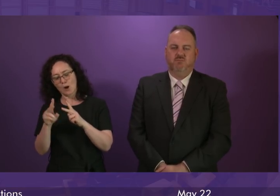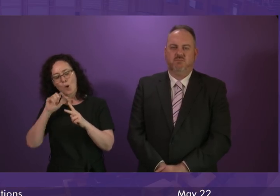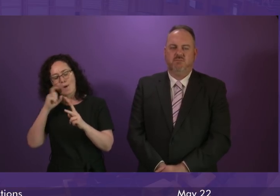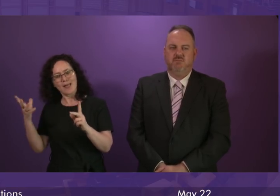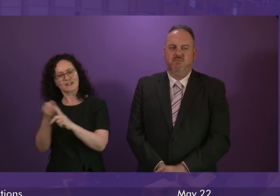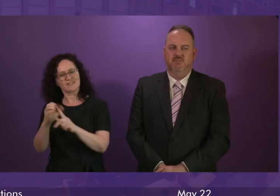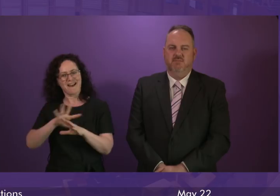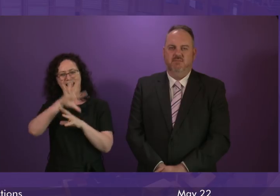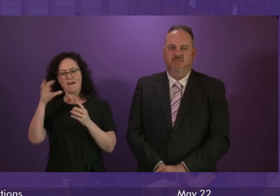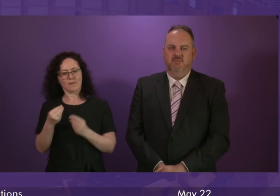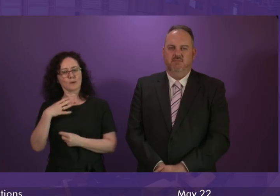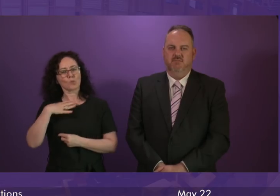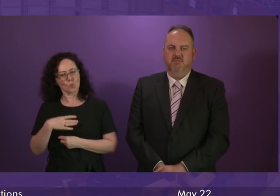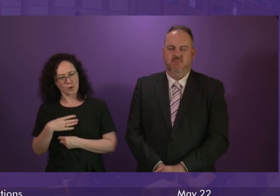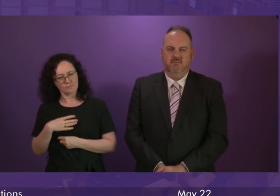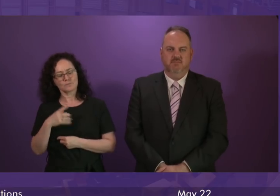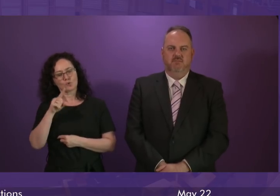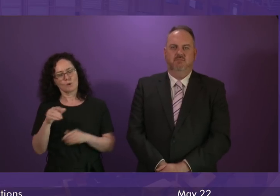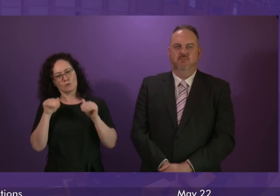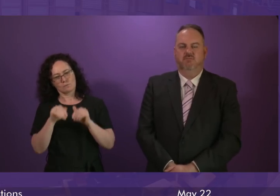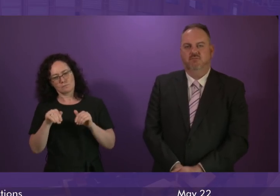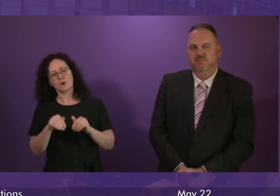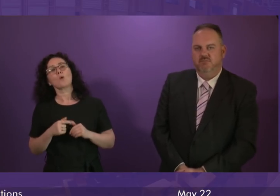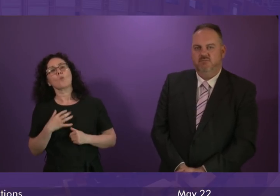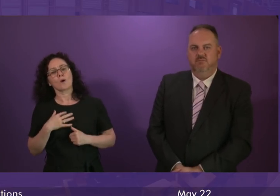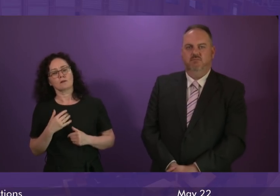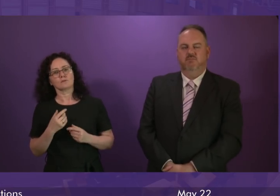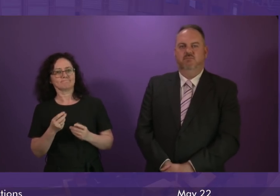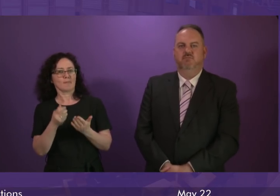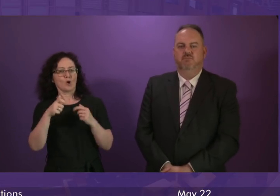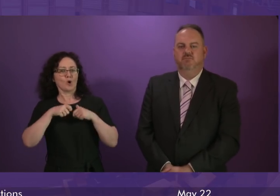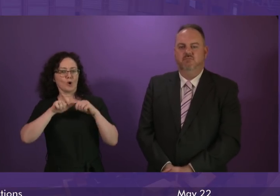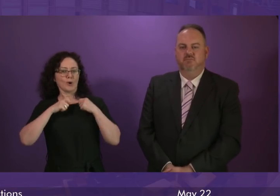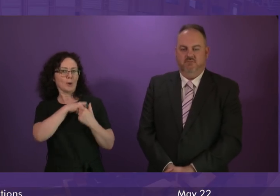we will pay close attention to the views of the committee when the Stage 1 report is published.